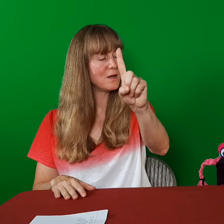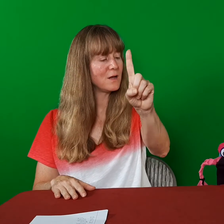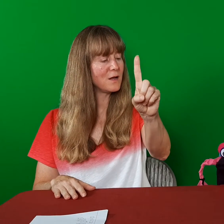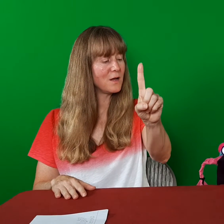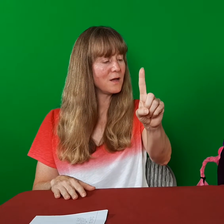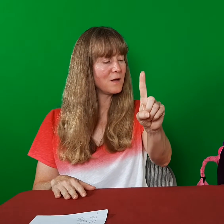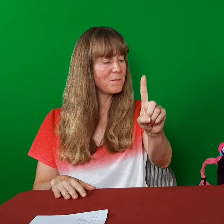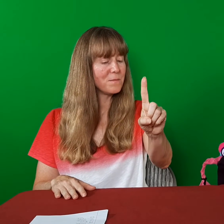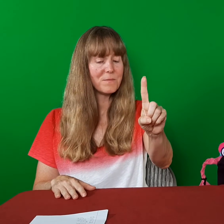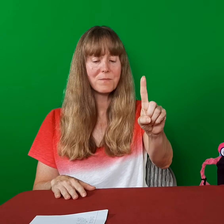Hum.